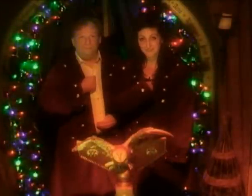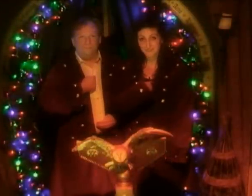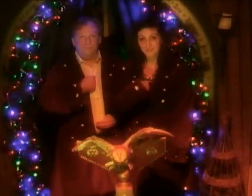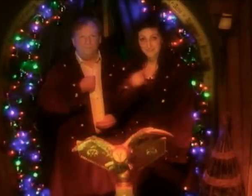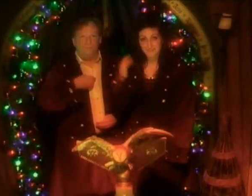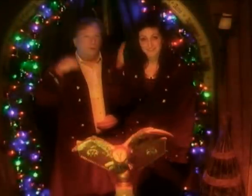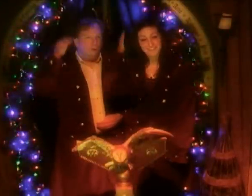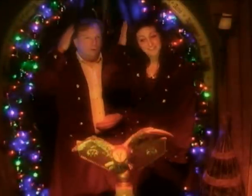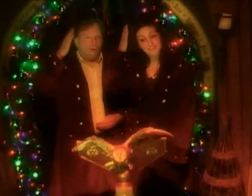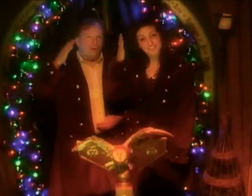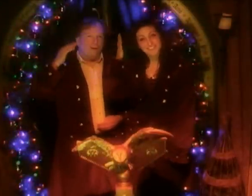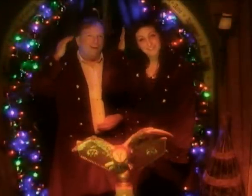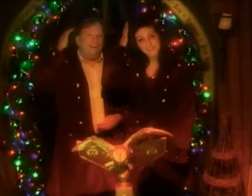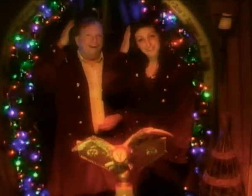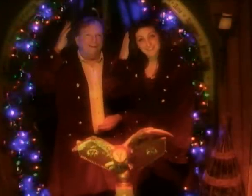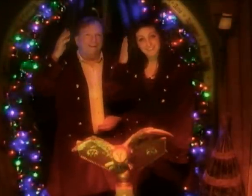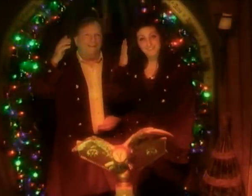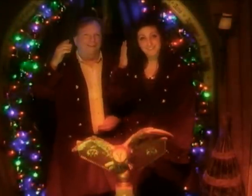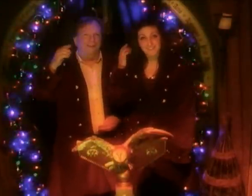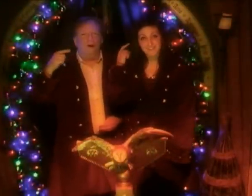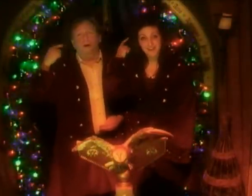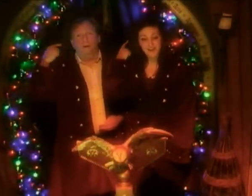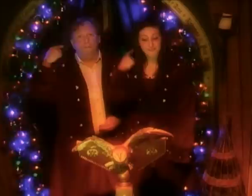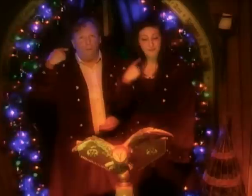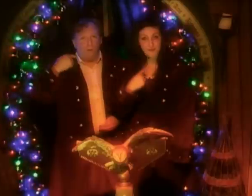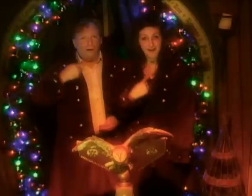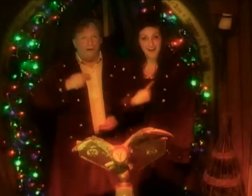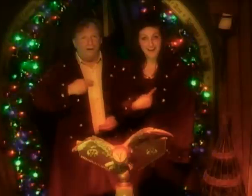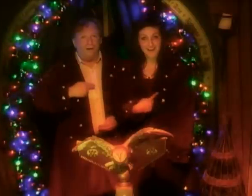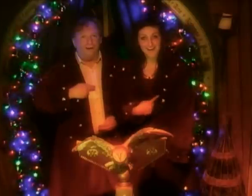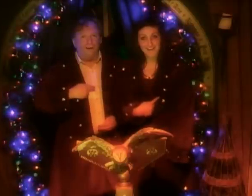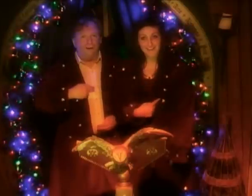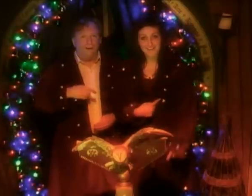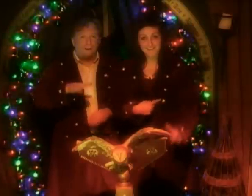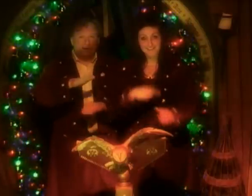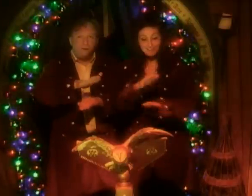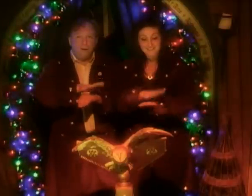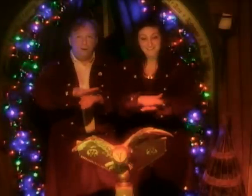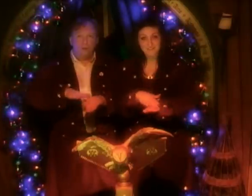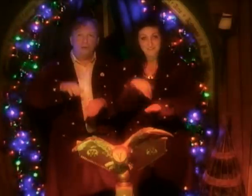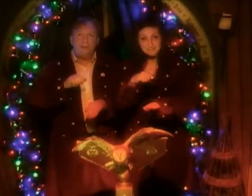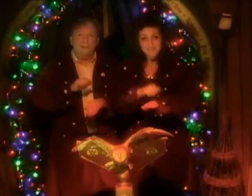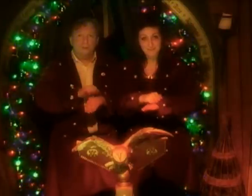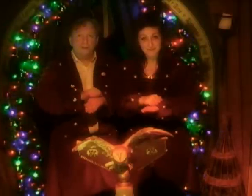I'm dreaming of a white Christmas